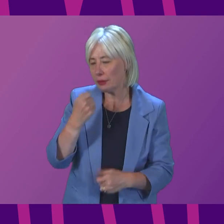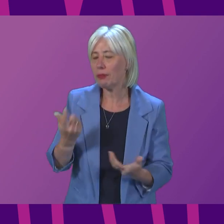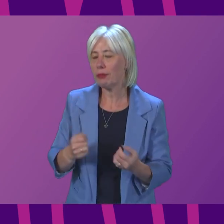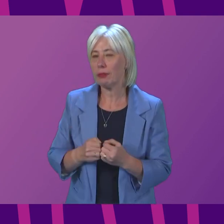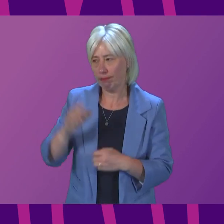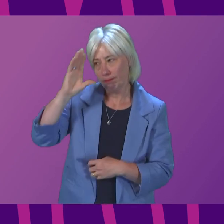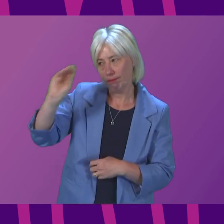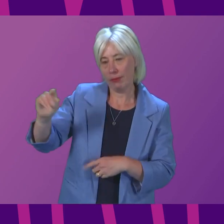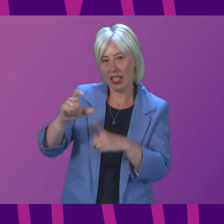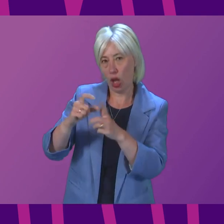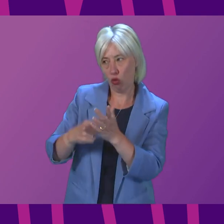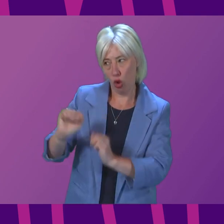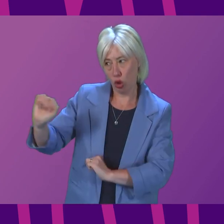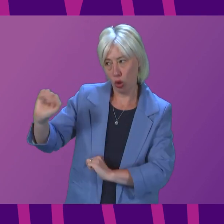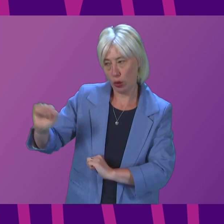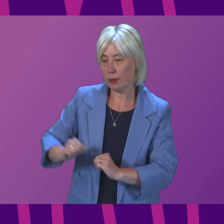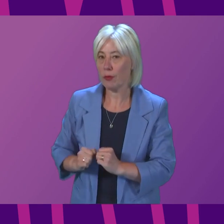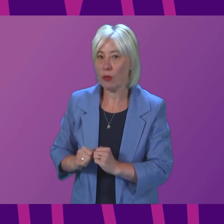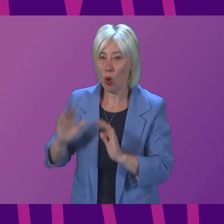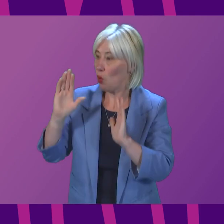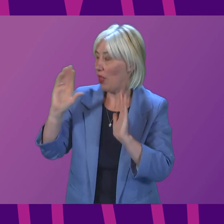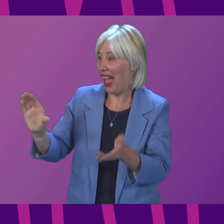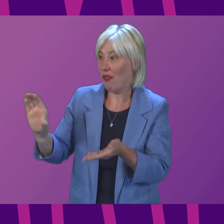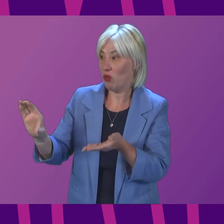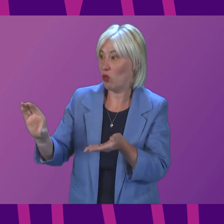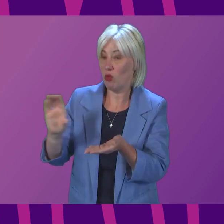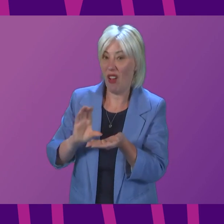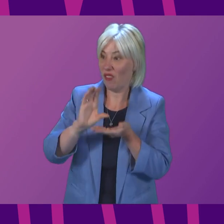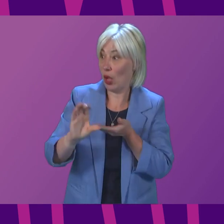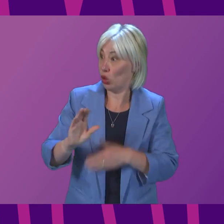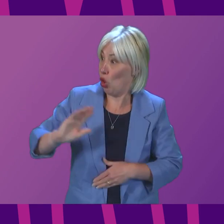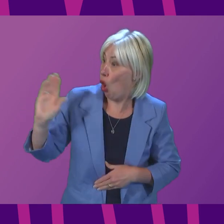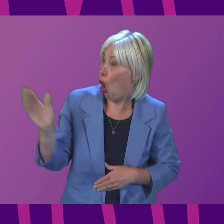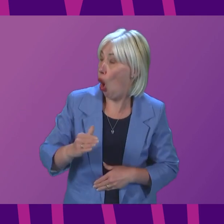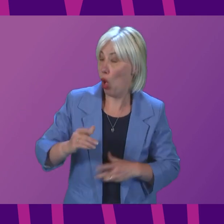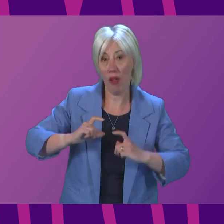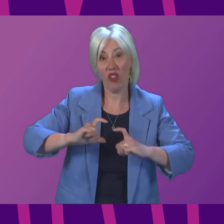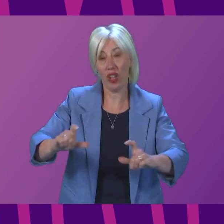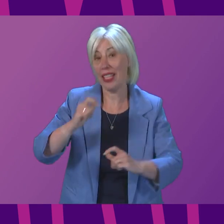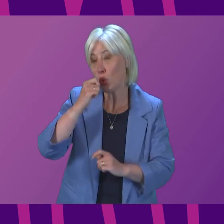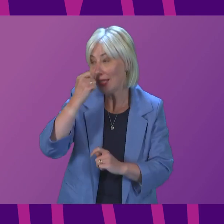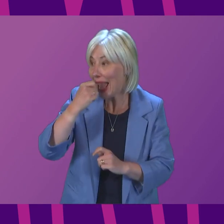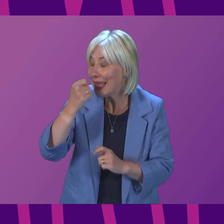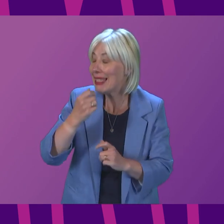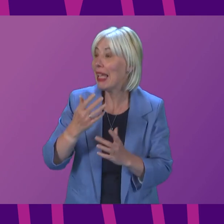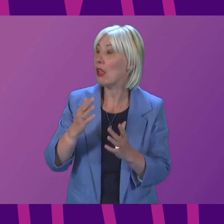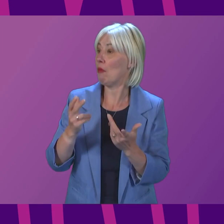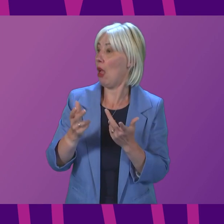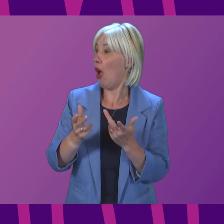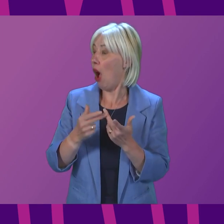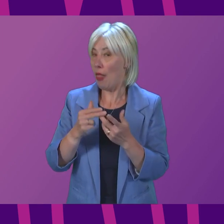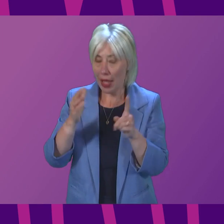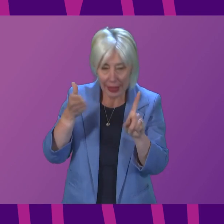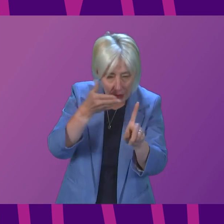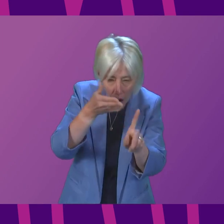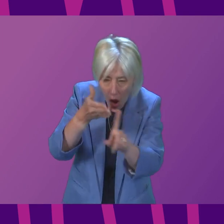news for Douglas Ross that we will have to fund now all of our continued testing requirement, including the more proportionate targeted